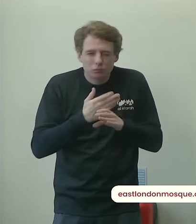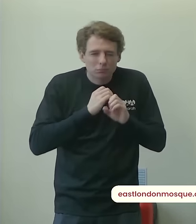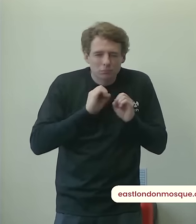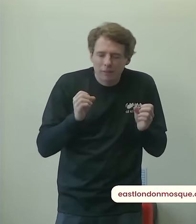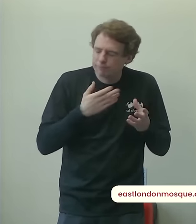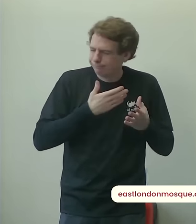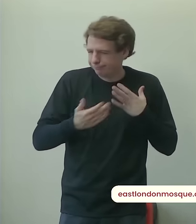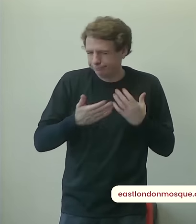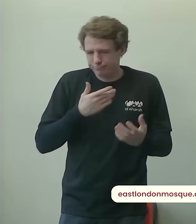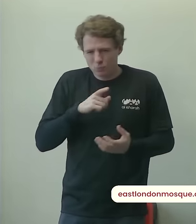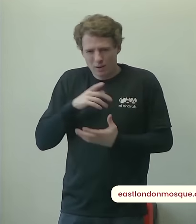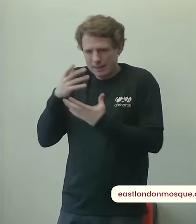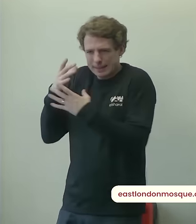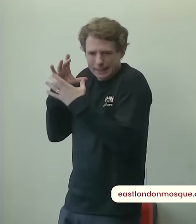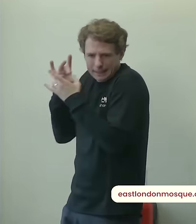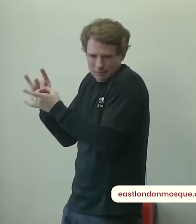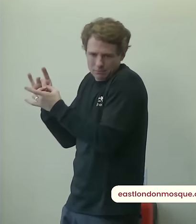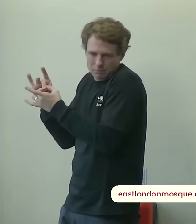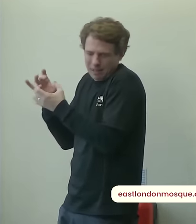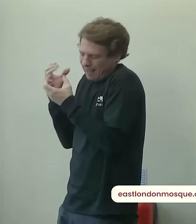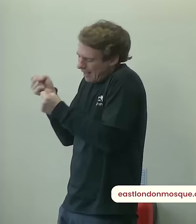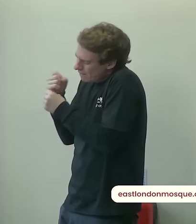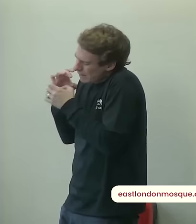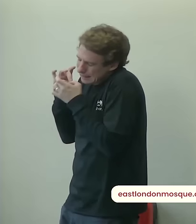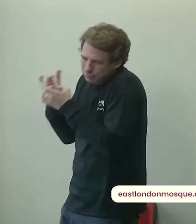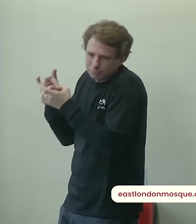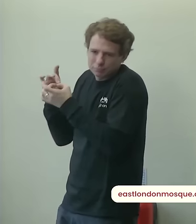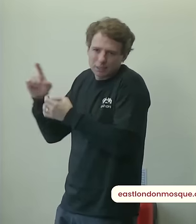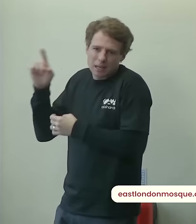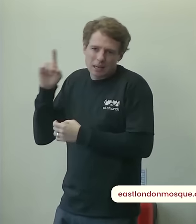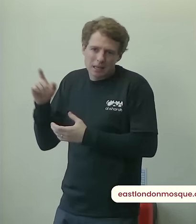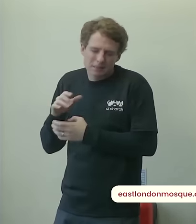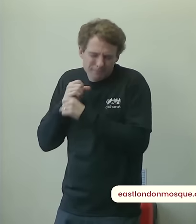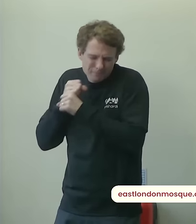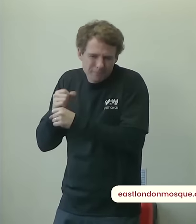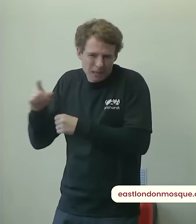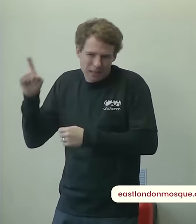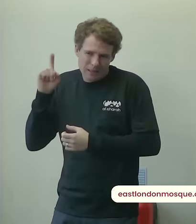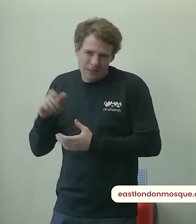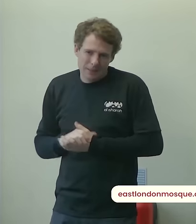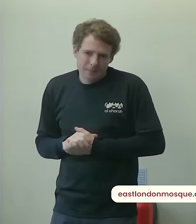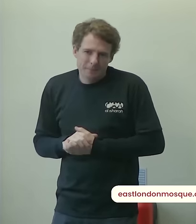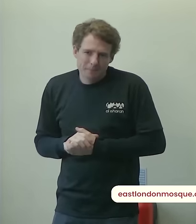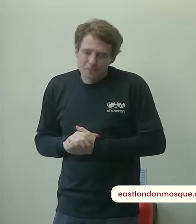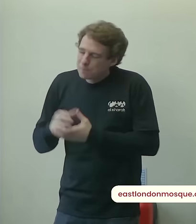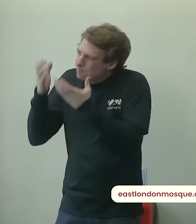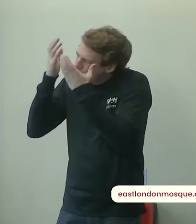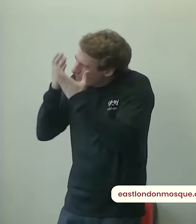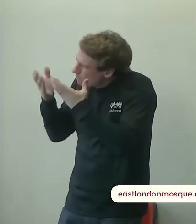aslih li deeniyal ladhi huwa ismatu amri oh allah make for me make better for me make good for me my faith my